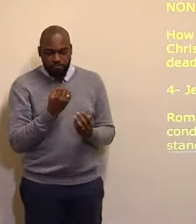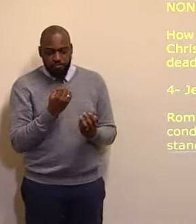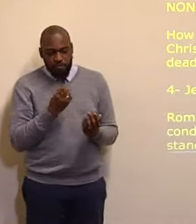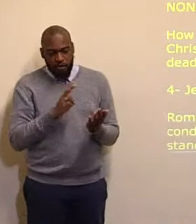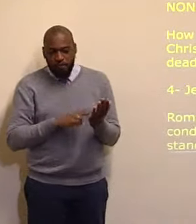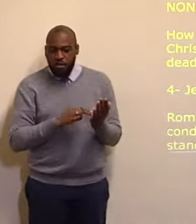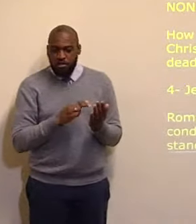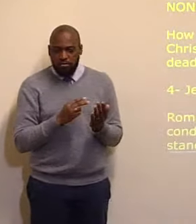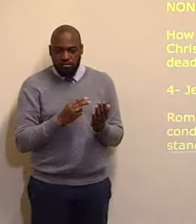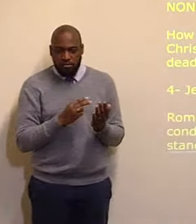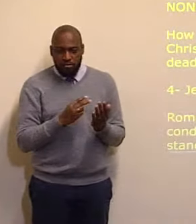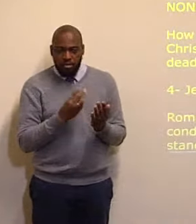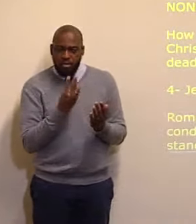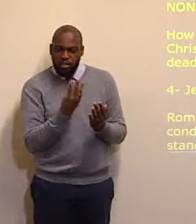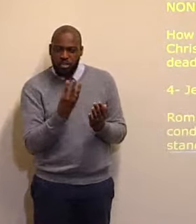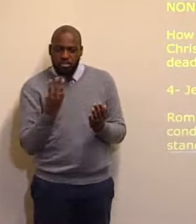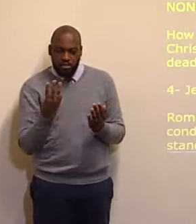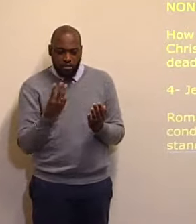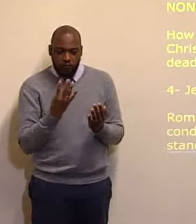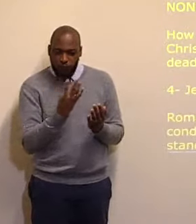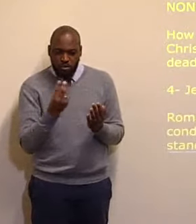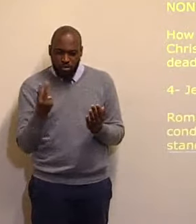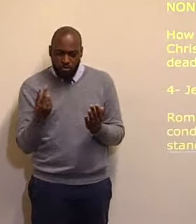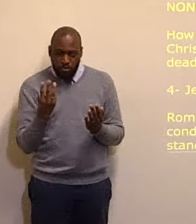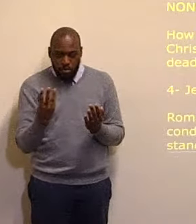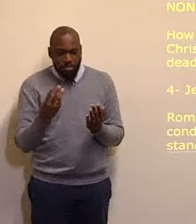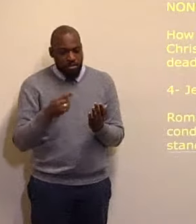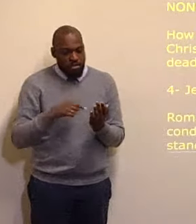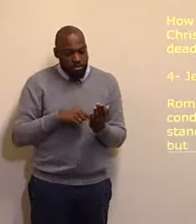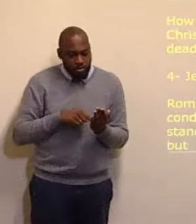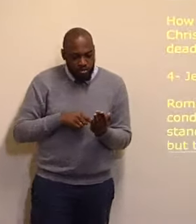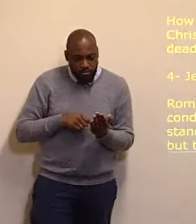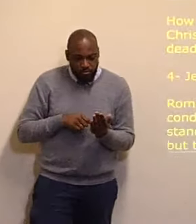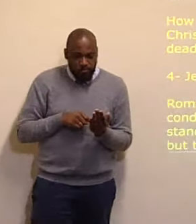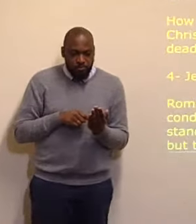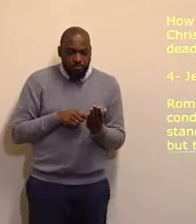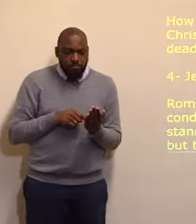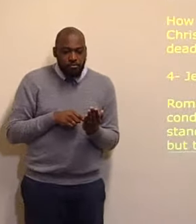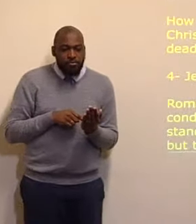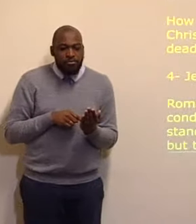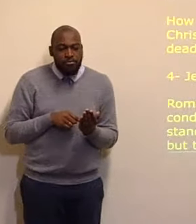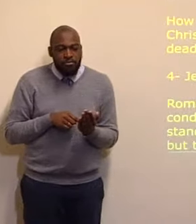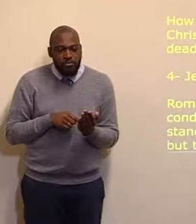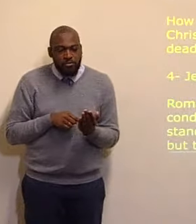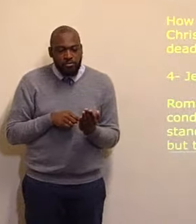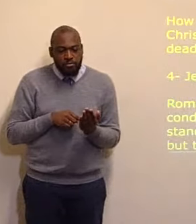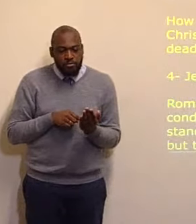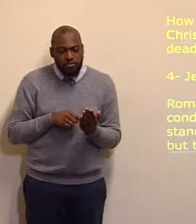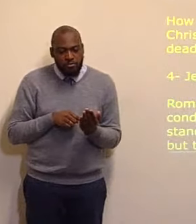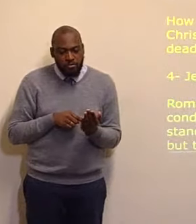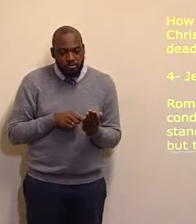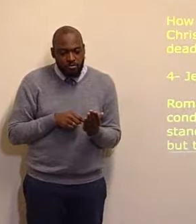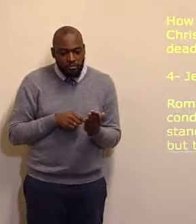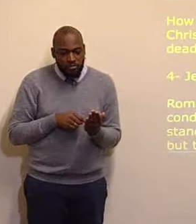he gives, oh, this is, this is, without exception, the gospel,